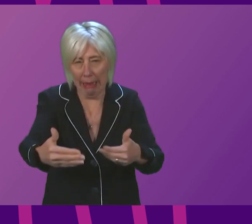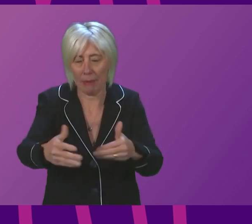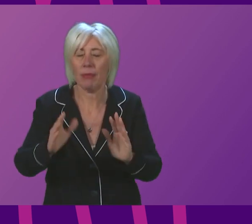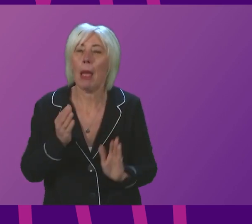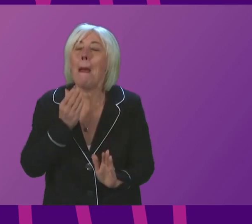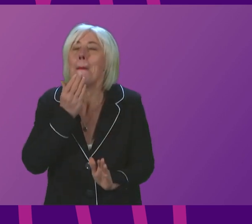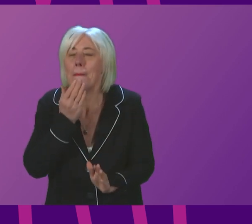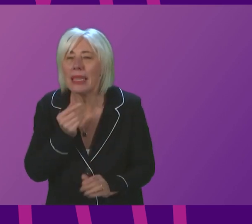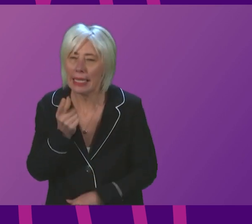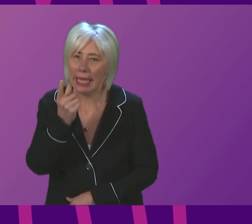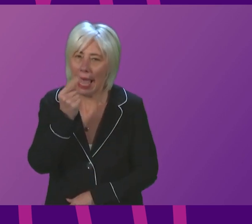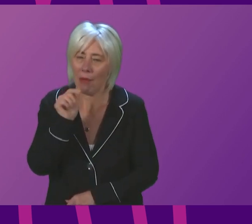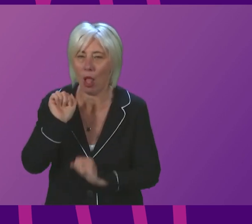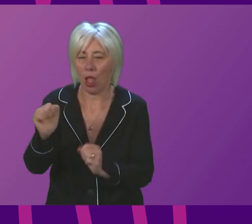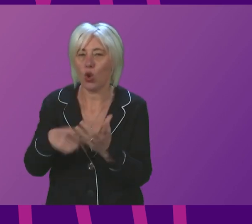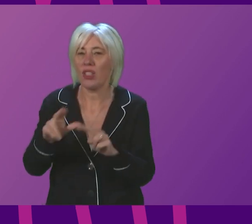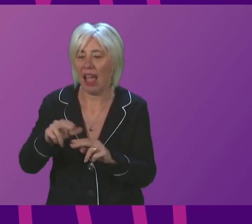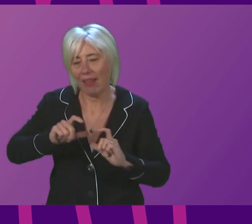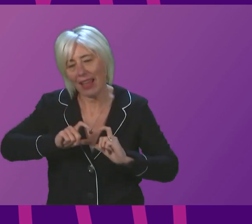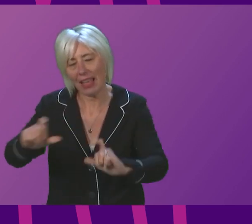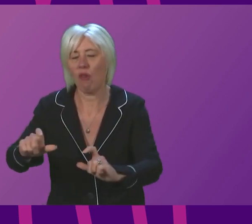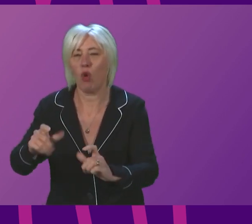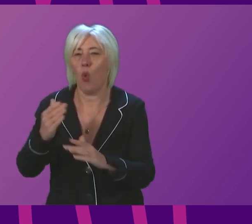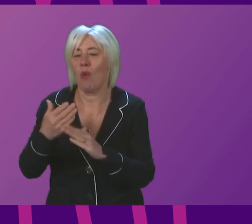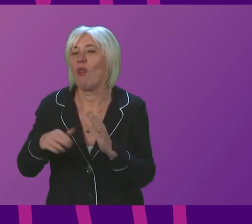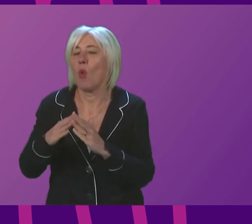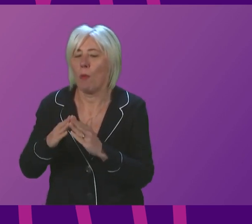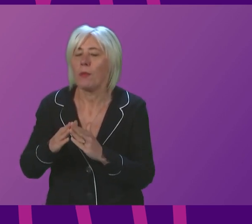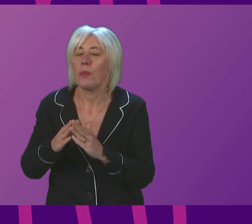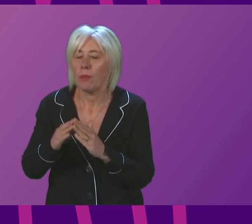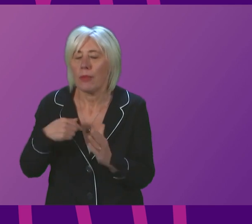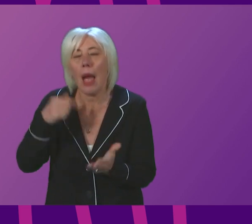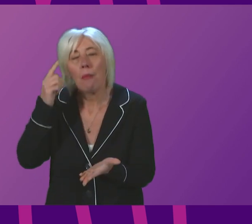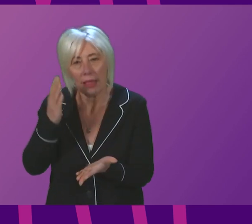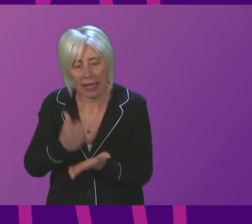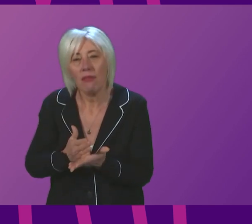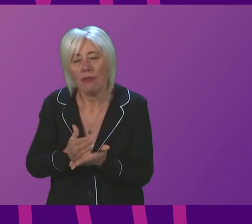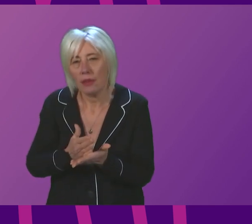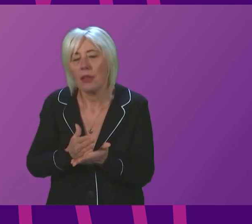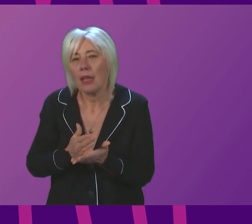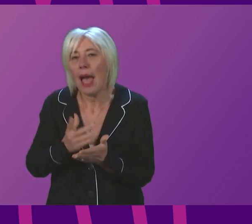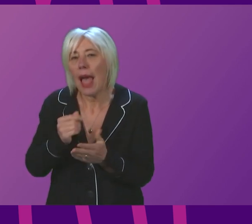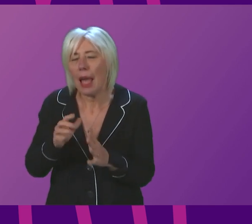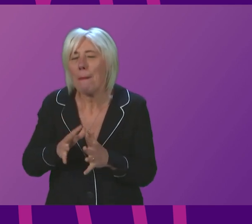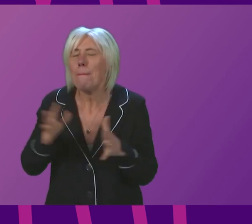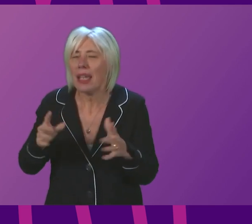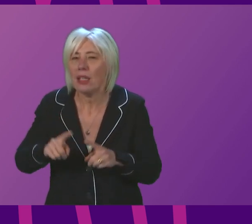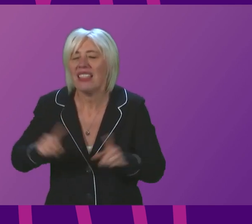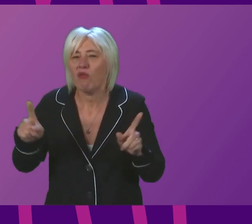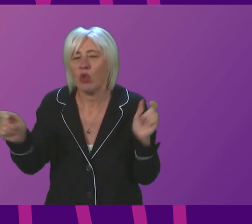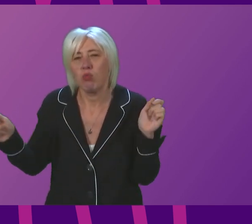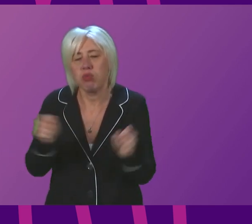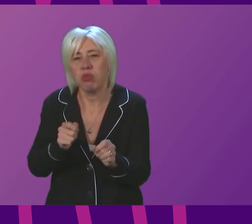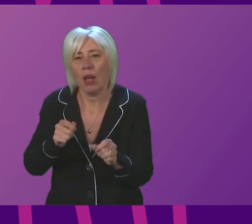enable staff to work from home at this stage. It can, I believe, and we have seen this before, make a significant difference and hopefully